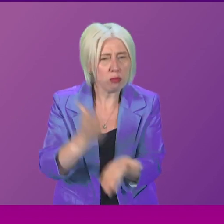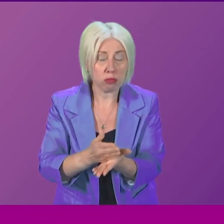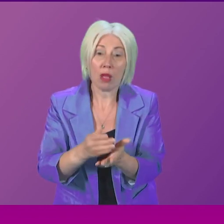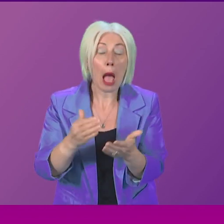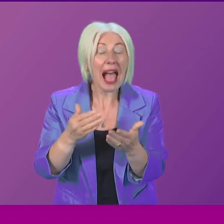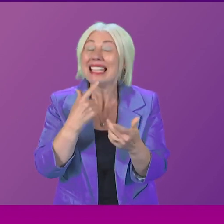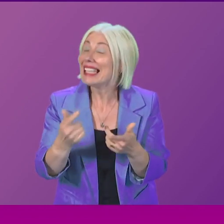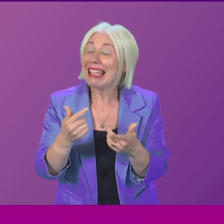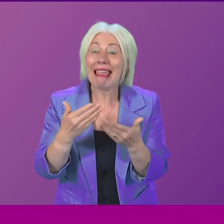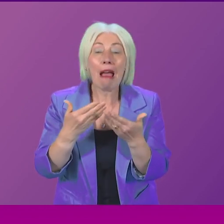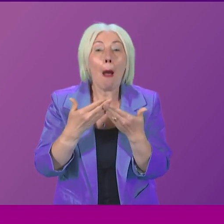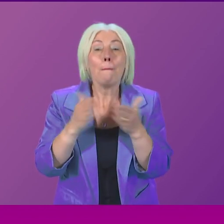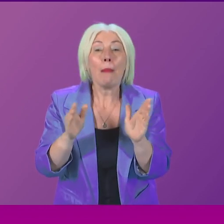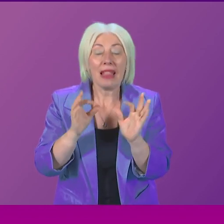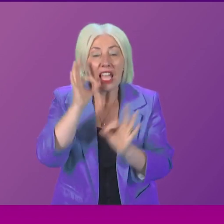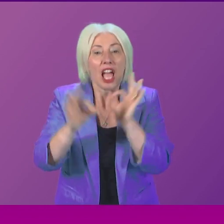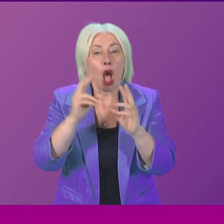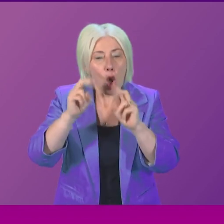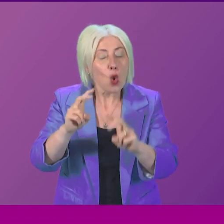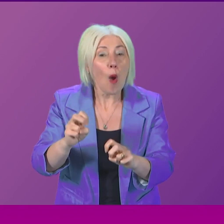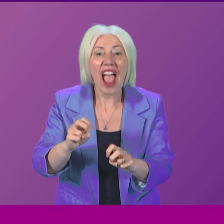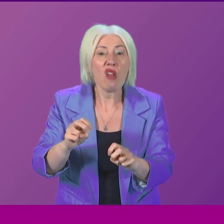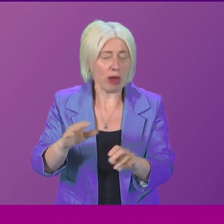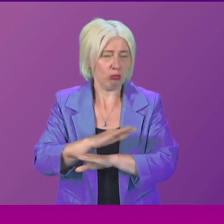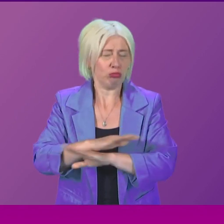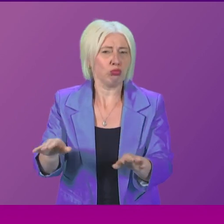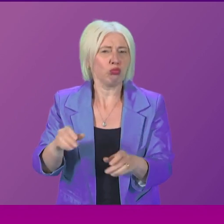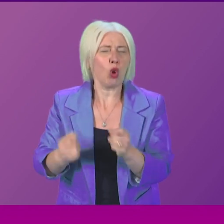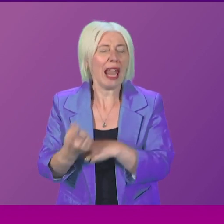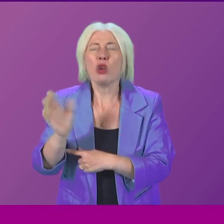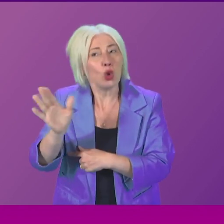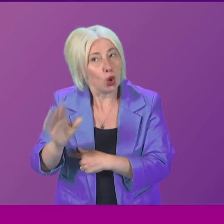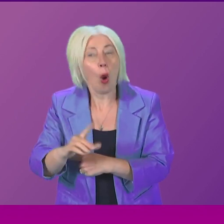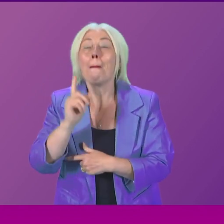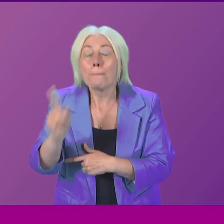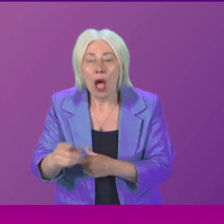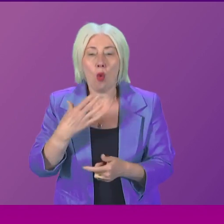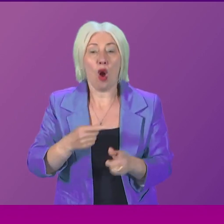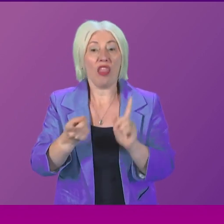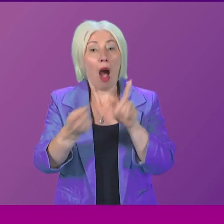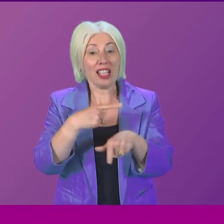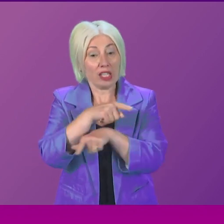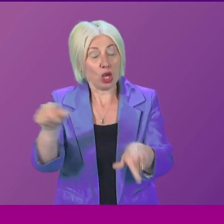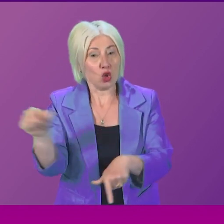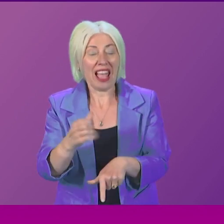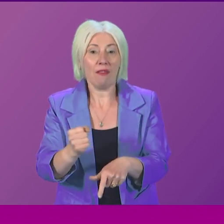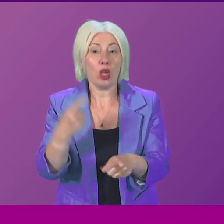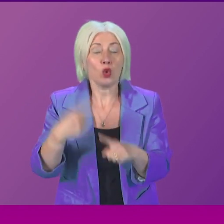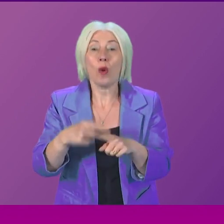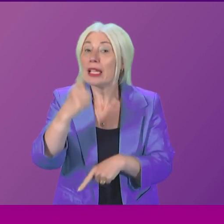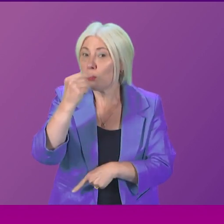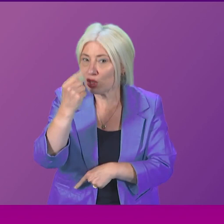public inquiry is not ruled off the table, but let's look at how we can get them the answers they deserve as quickly as we possibly can.